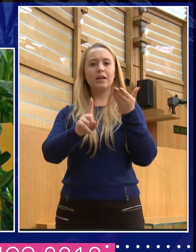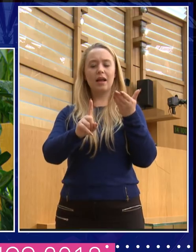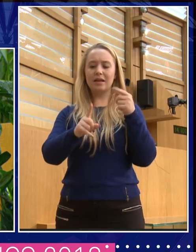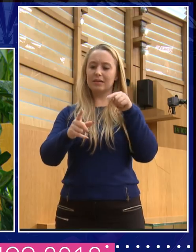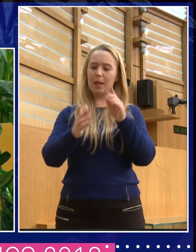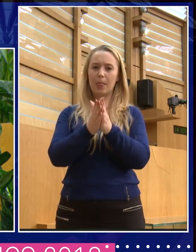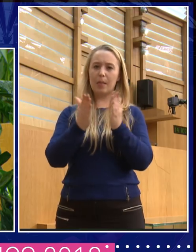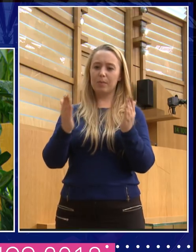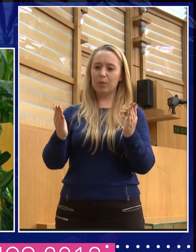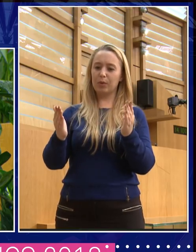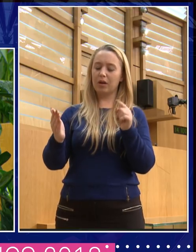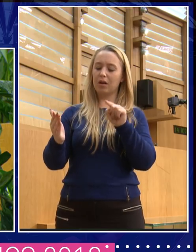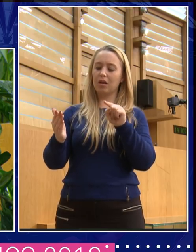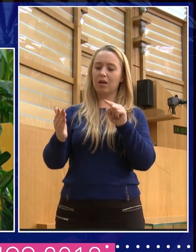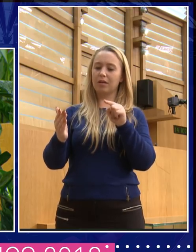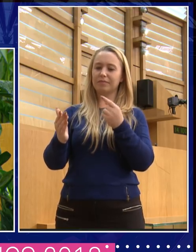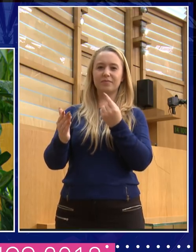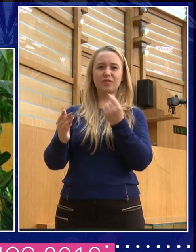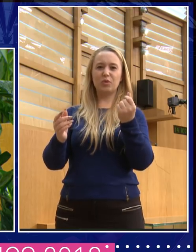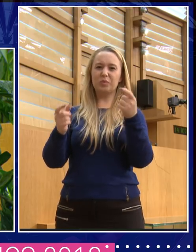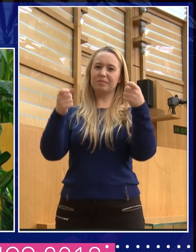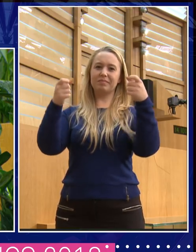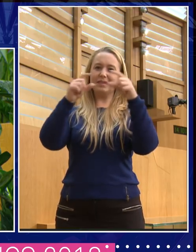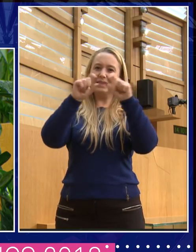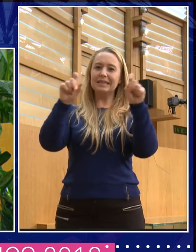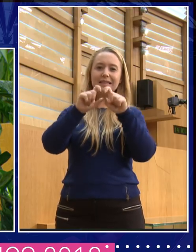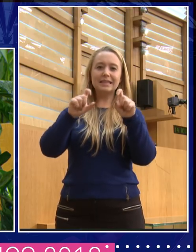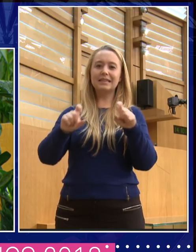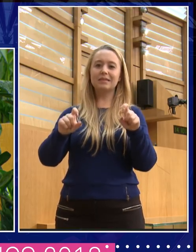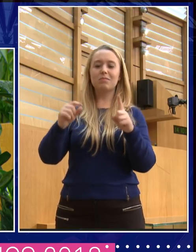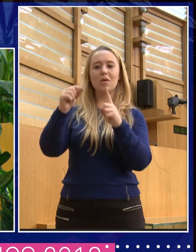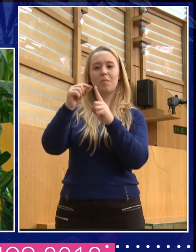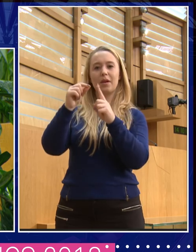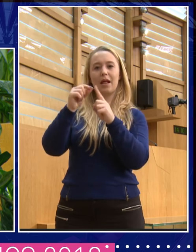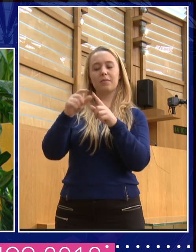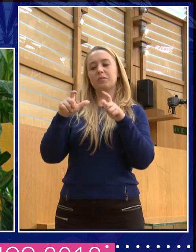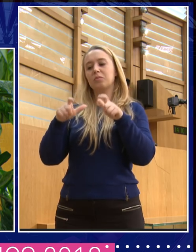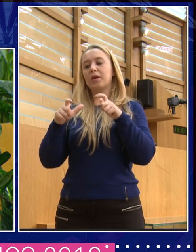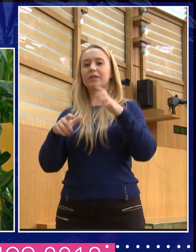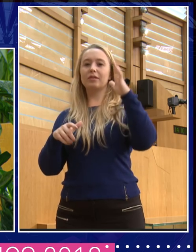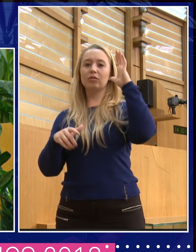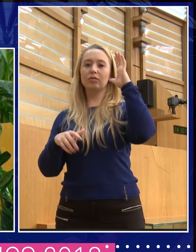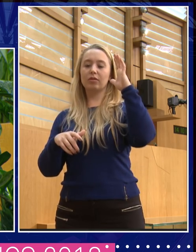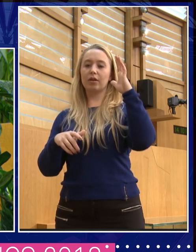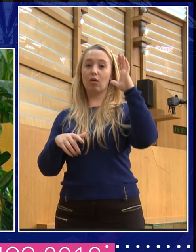little moment, just a few lines long, when Penelope is up in her room, she's doing her weaving, she comes downstairs